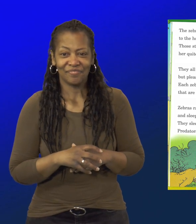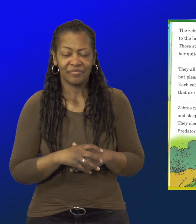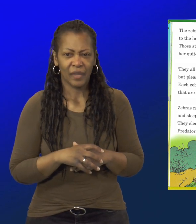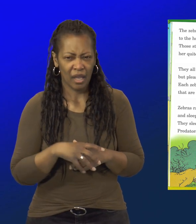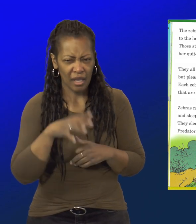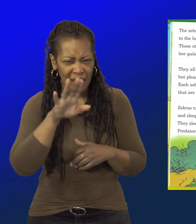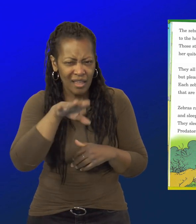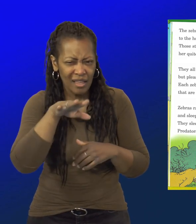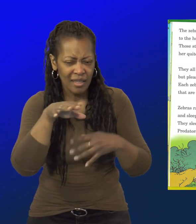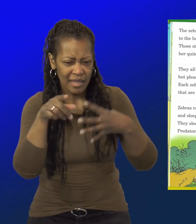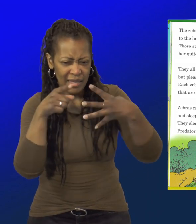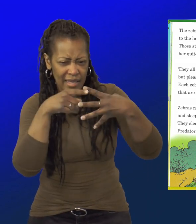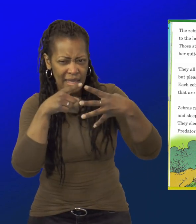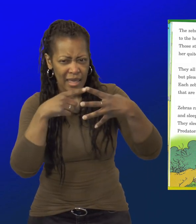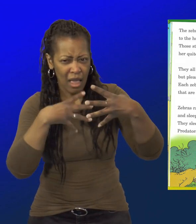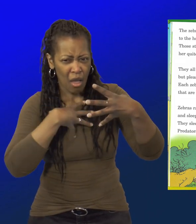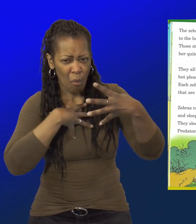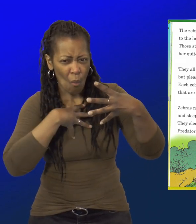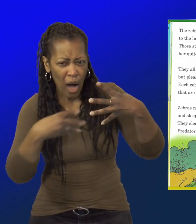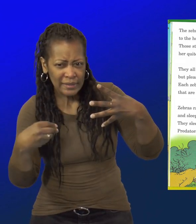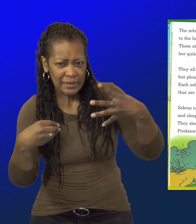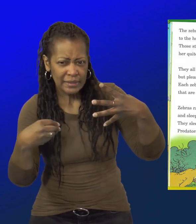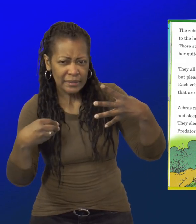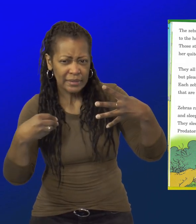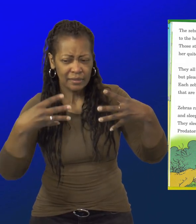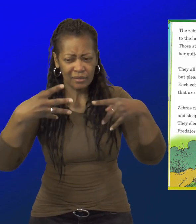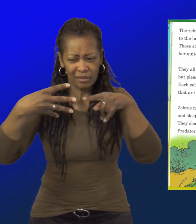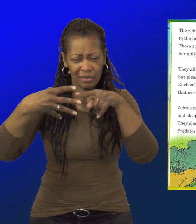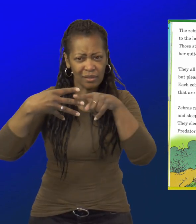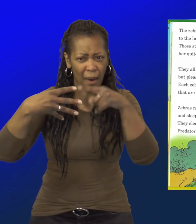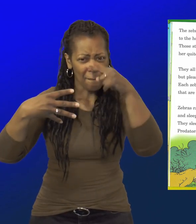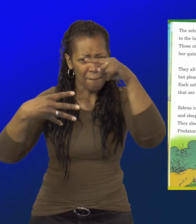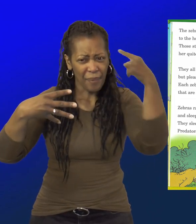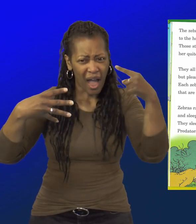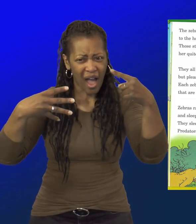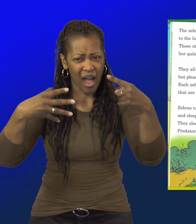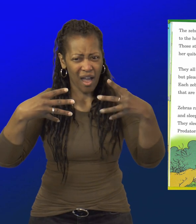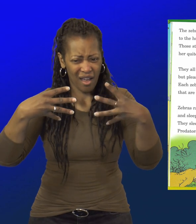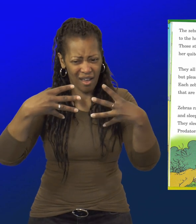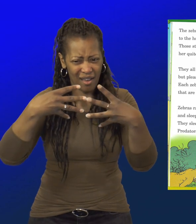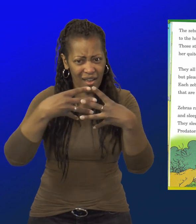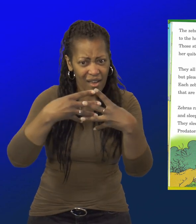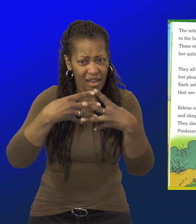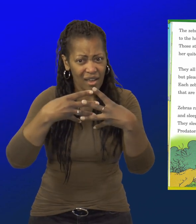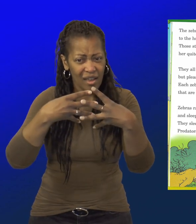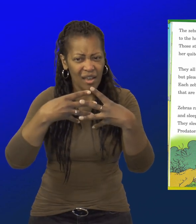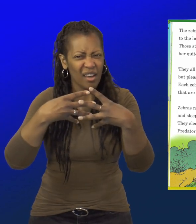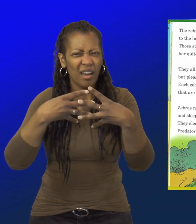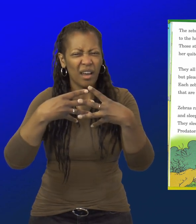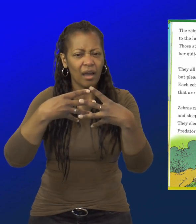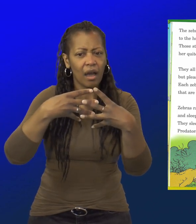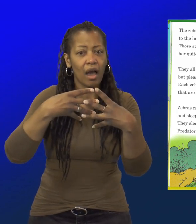And here's a question to stump you, alright? Are they white with black stripes?